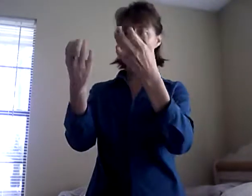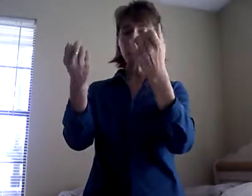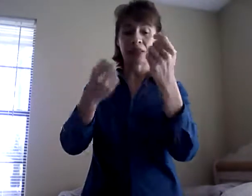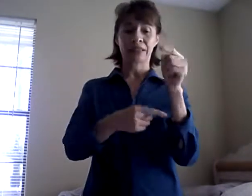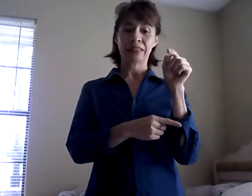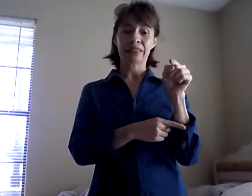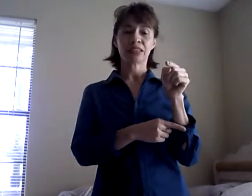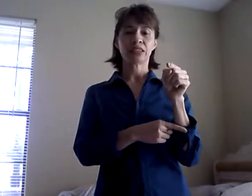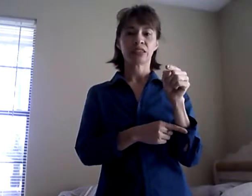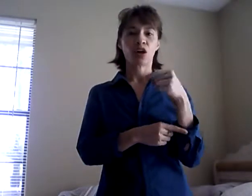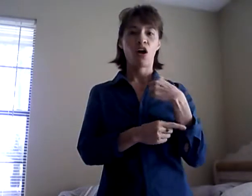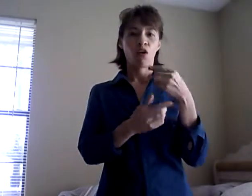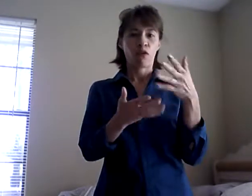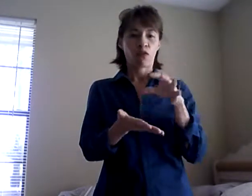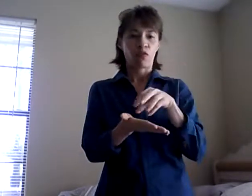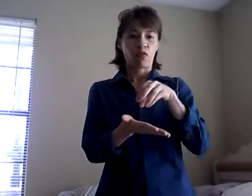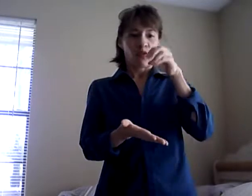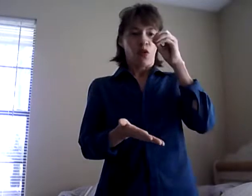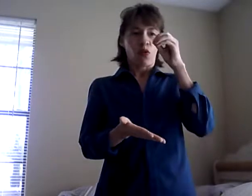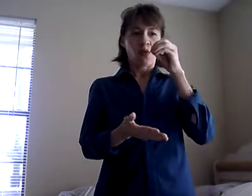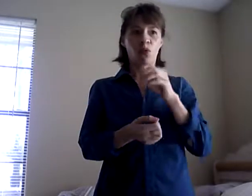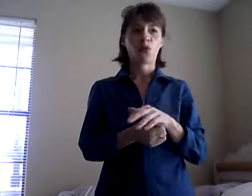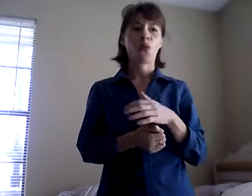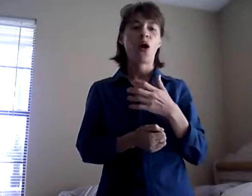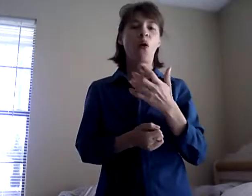because I wanted to catch you up on the ground.